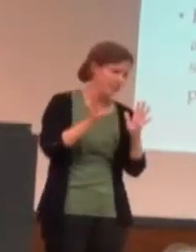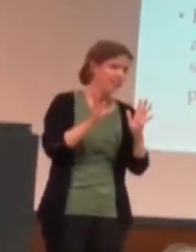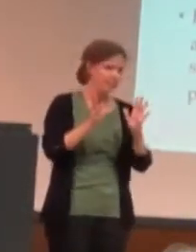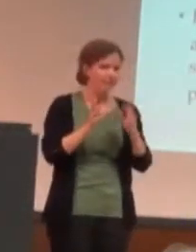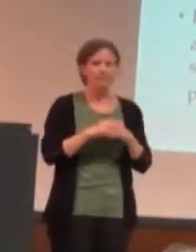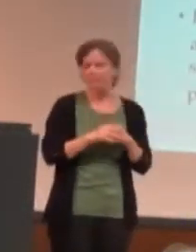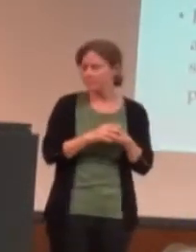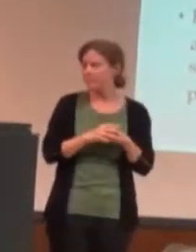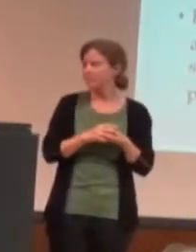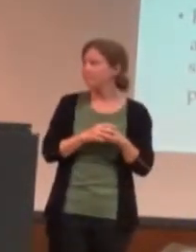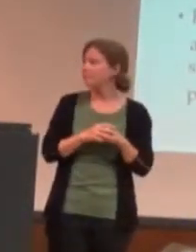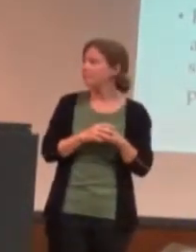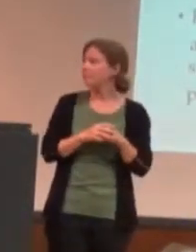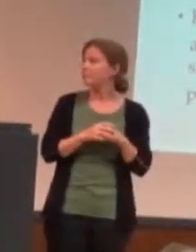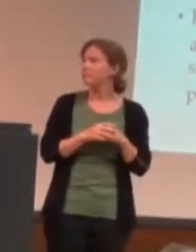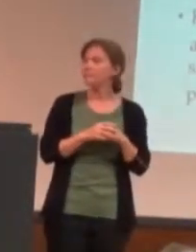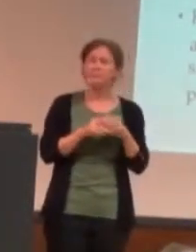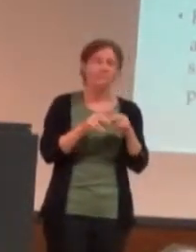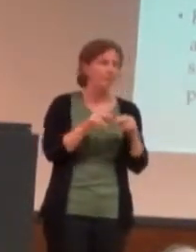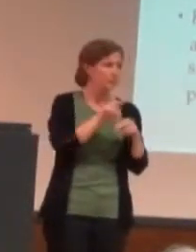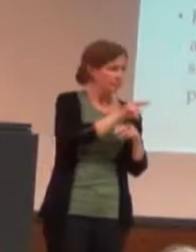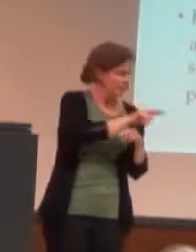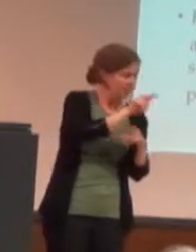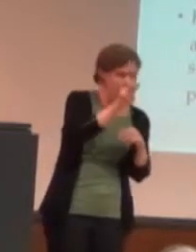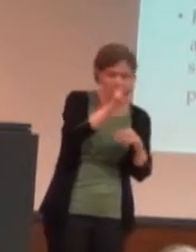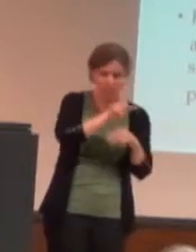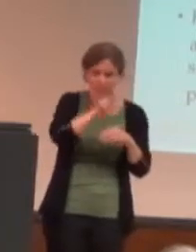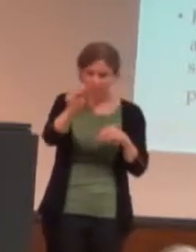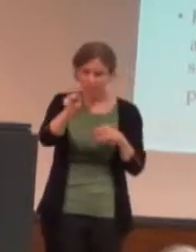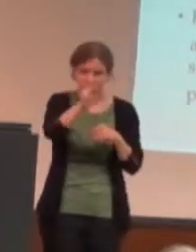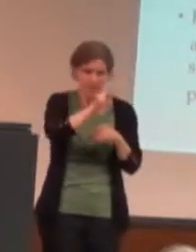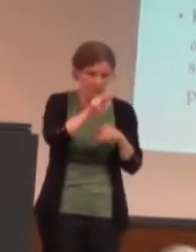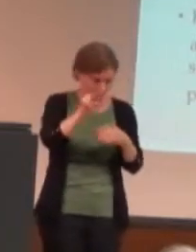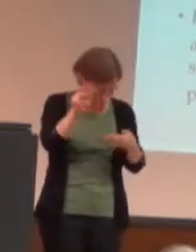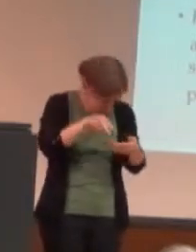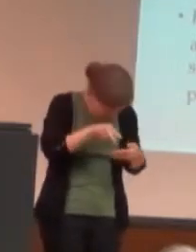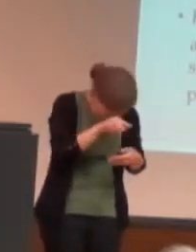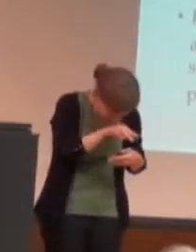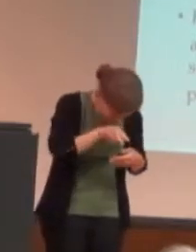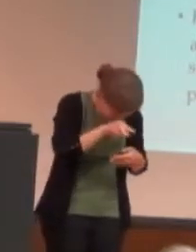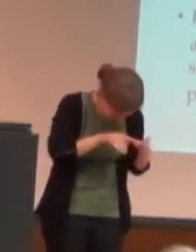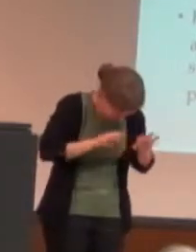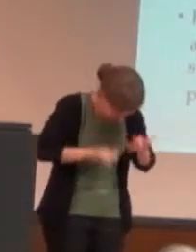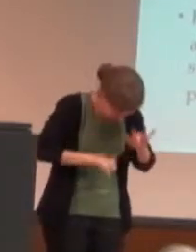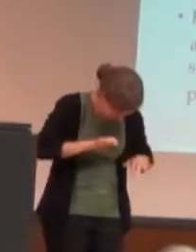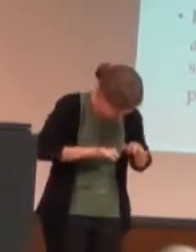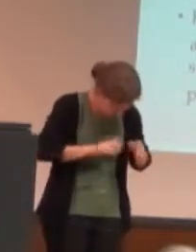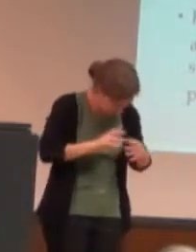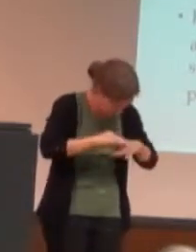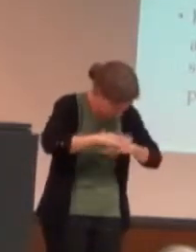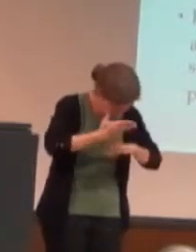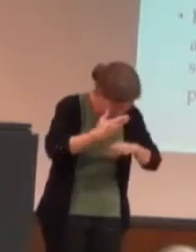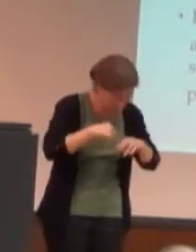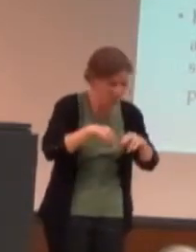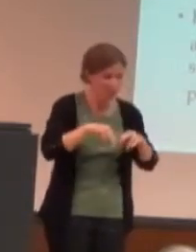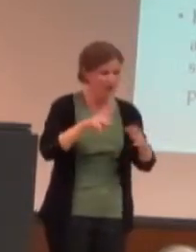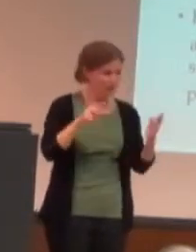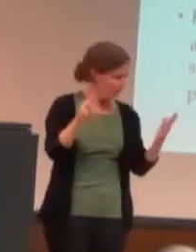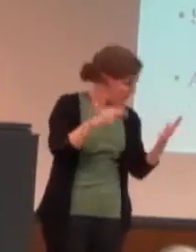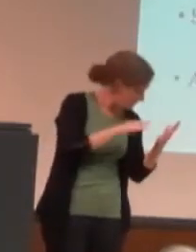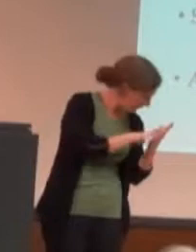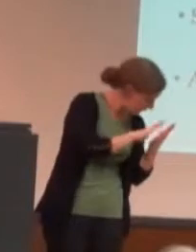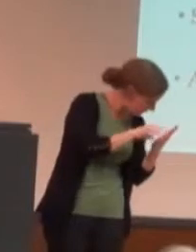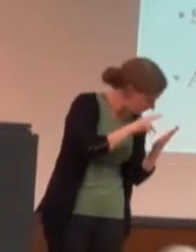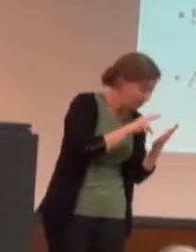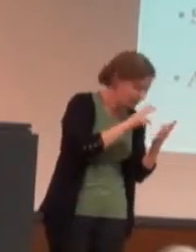And also, it's important to keep eye contact with your audience, so you're not stuck looking at the computer or looking at your presentation.